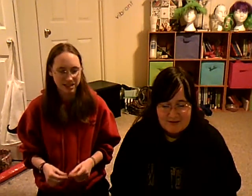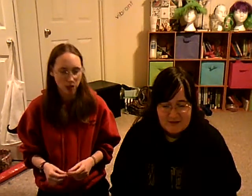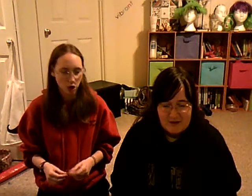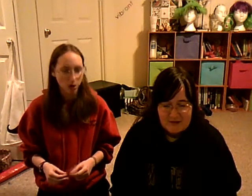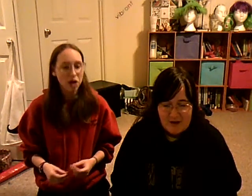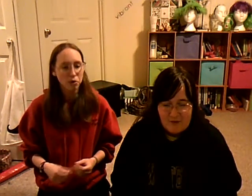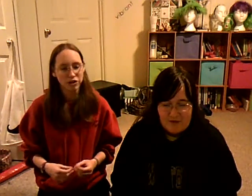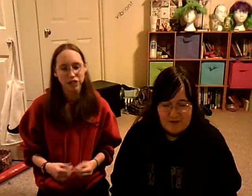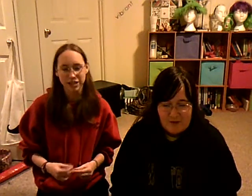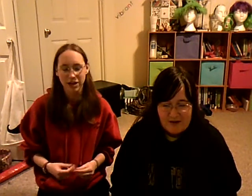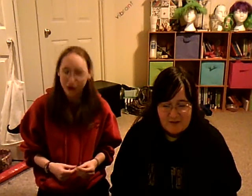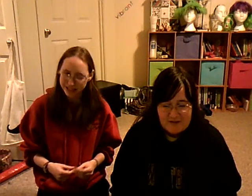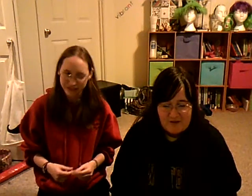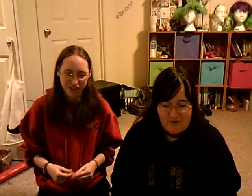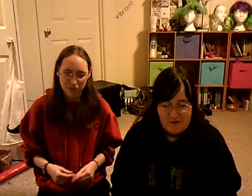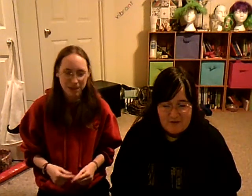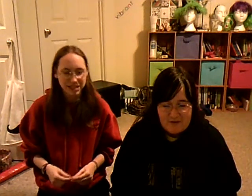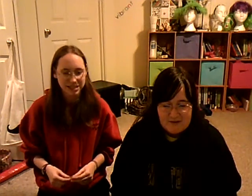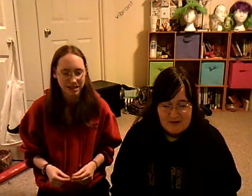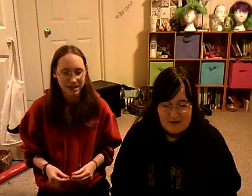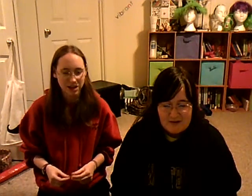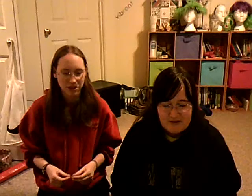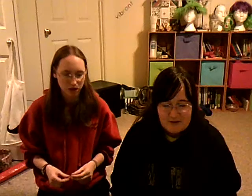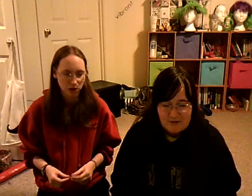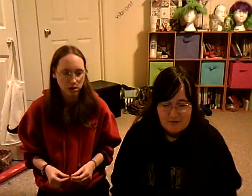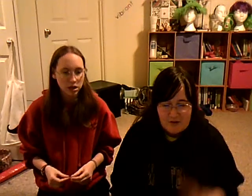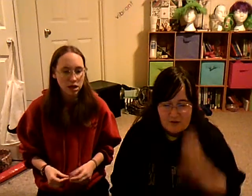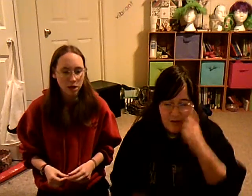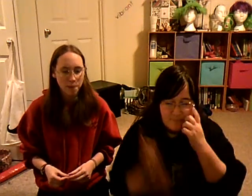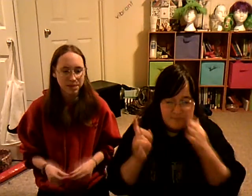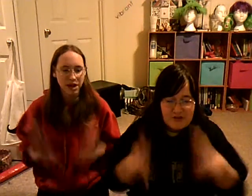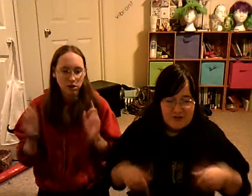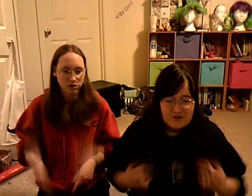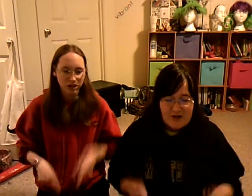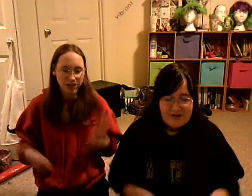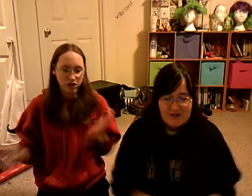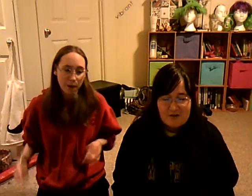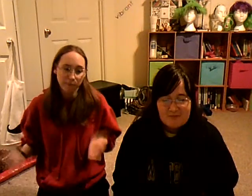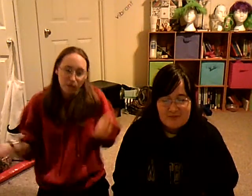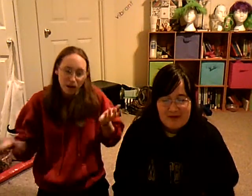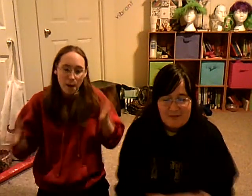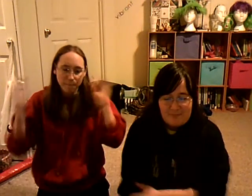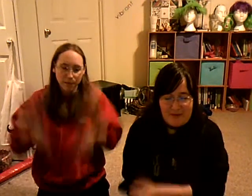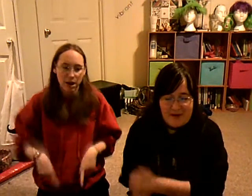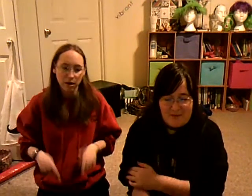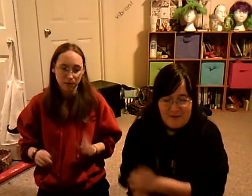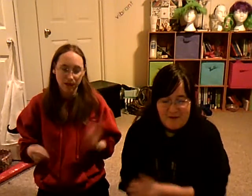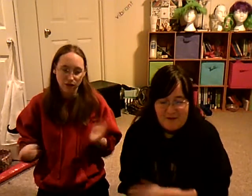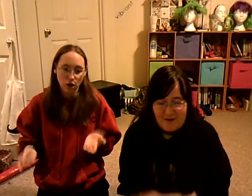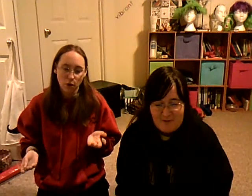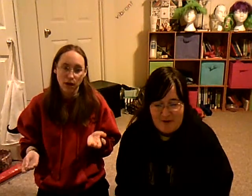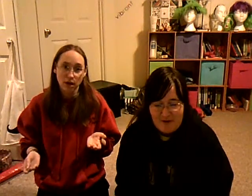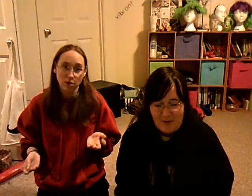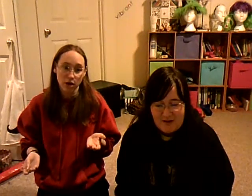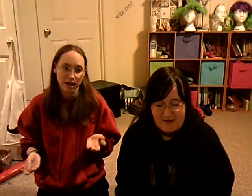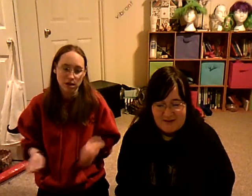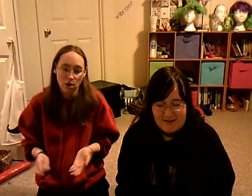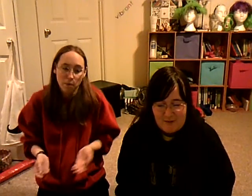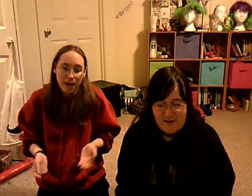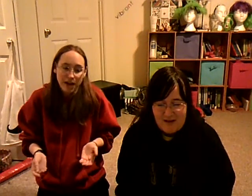alone, which is why quarks have never been studied on their own. No up, down, strange charm, top, bottom. If you don't know what a cork is, it doesn't matter.